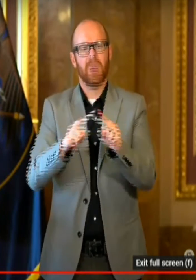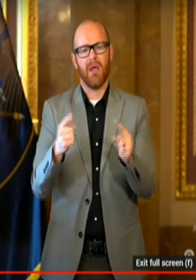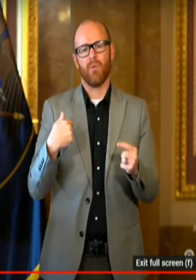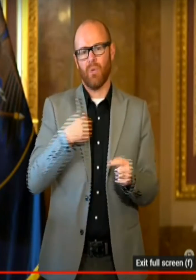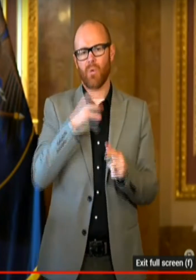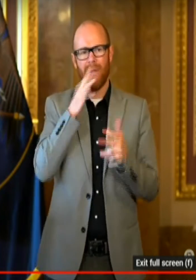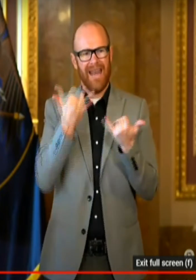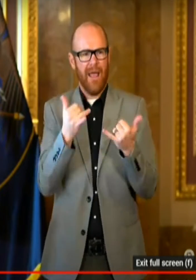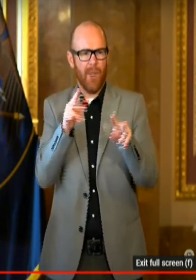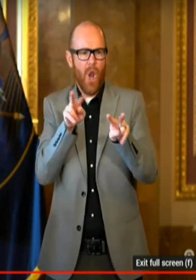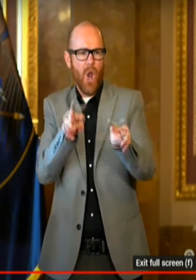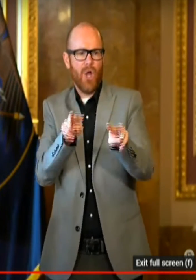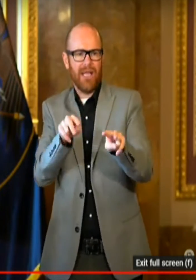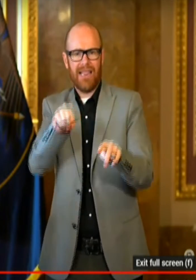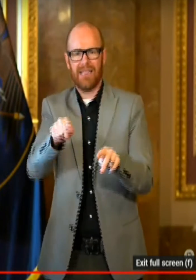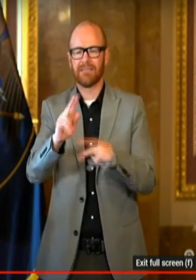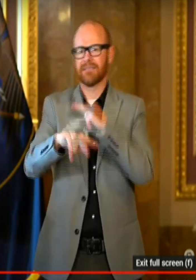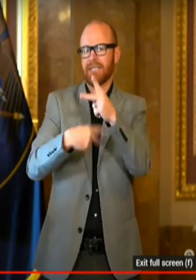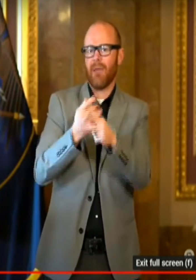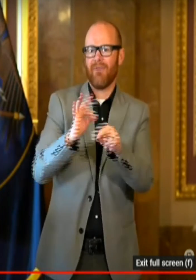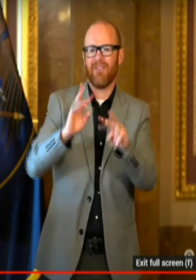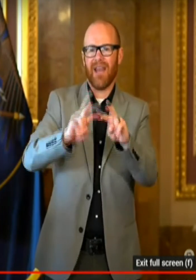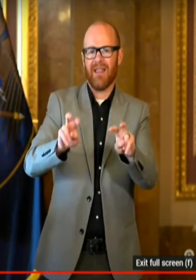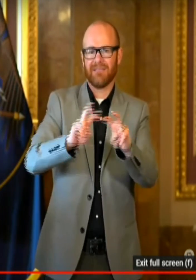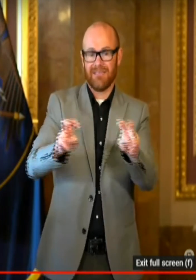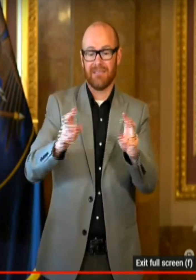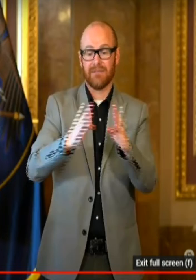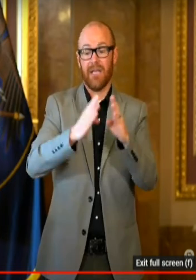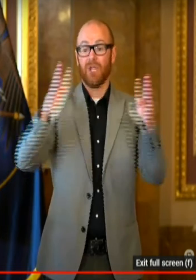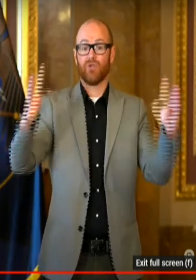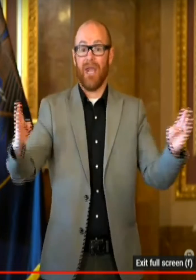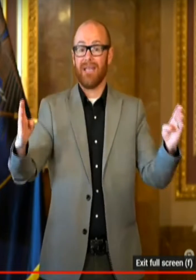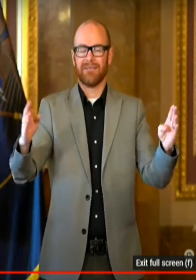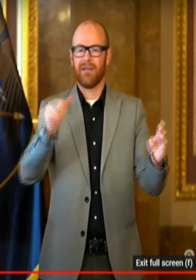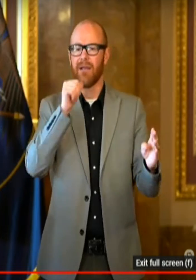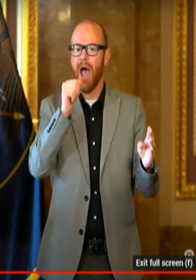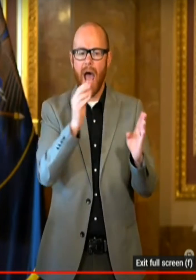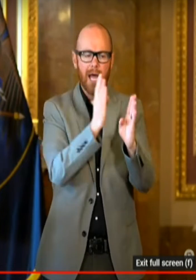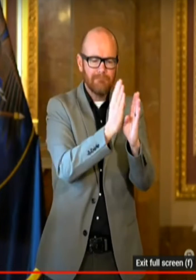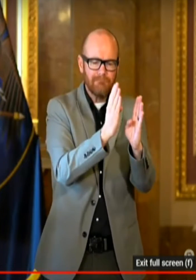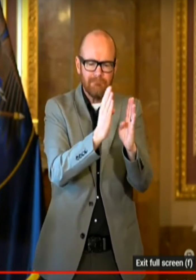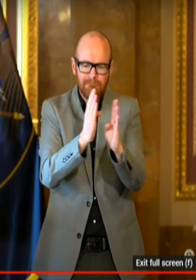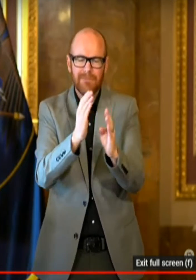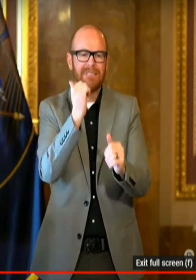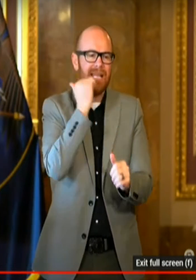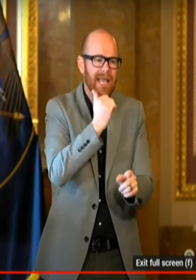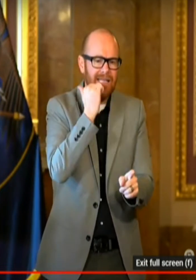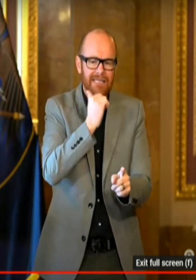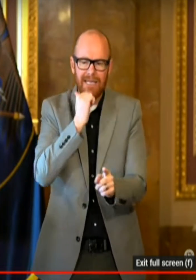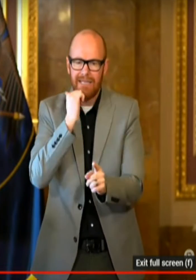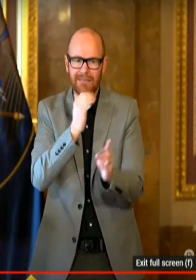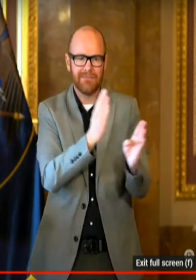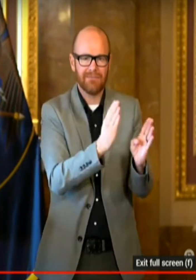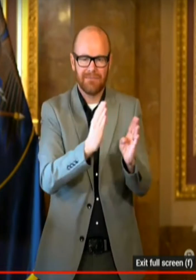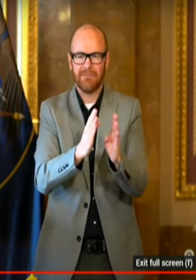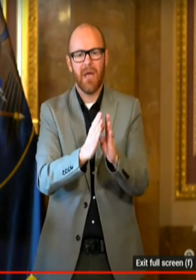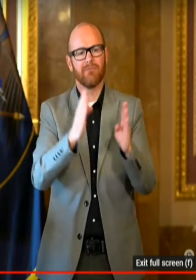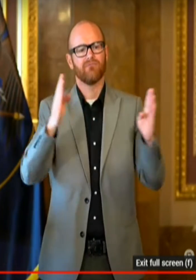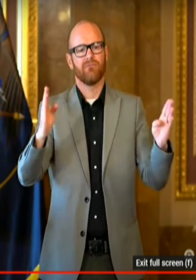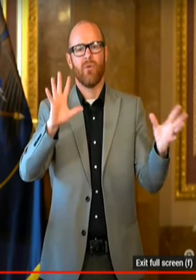analysis and approaching things instead of on a day-to-day basis, more on an overall pattern. So thank you.